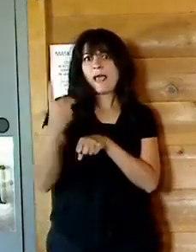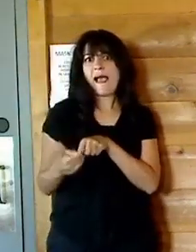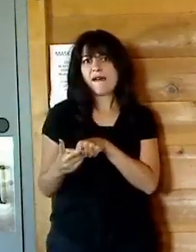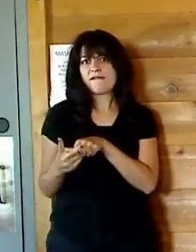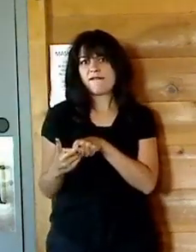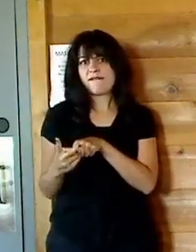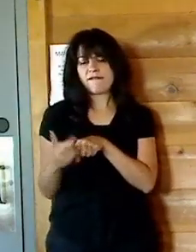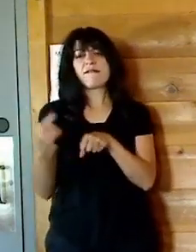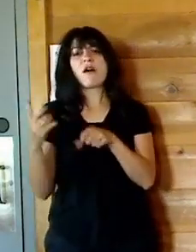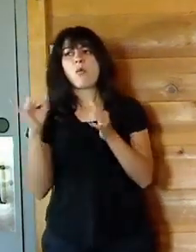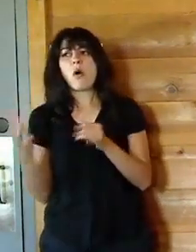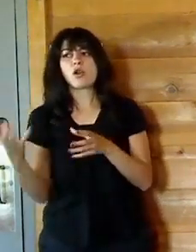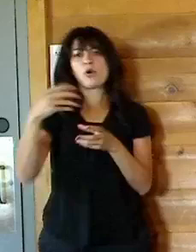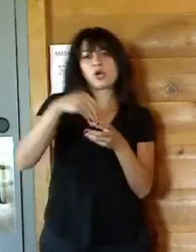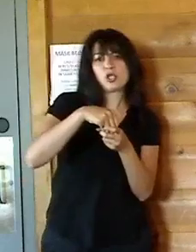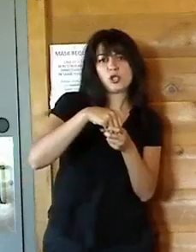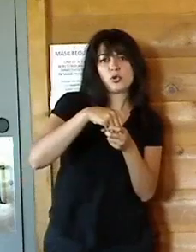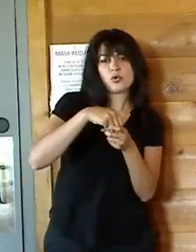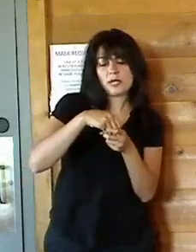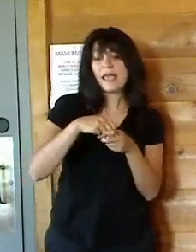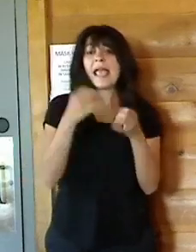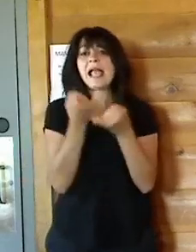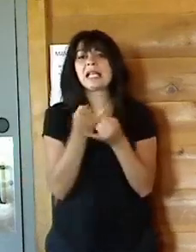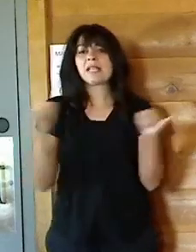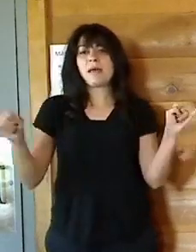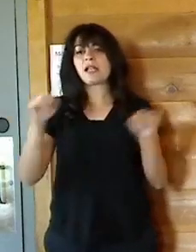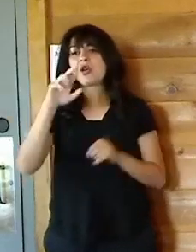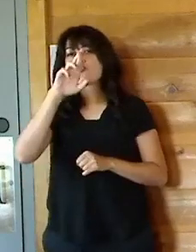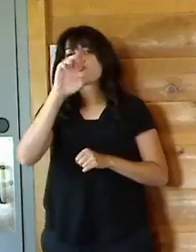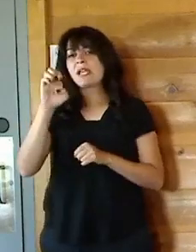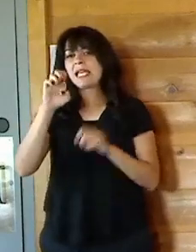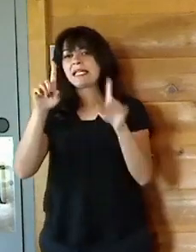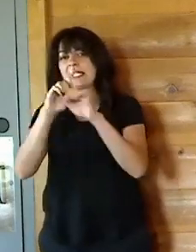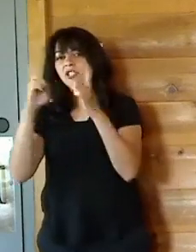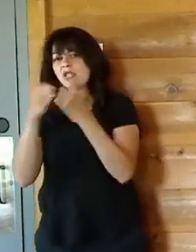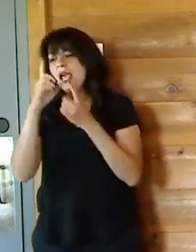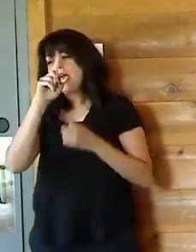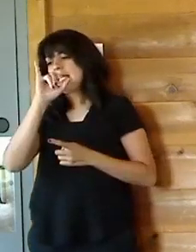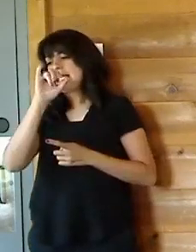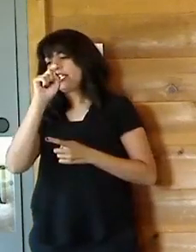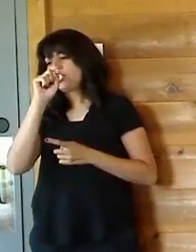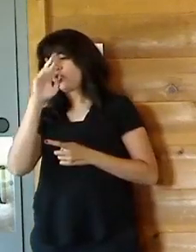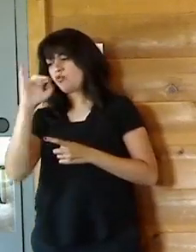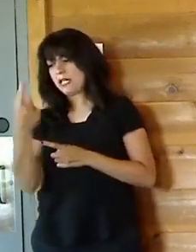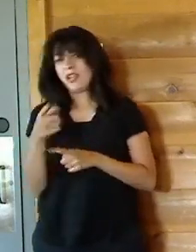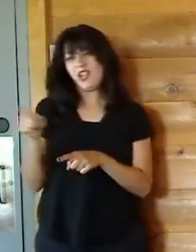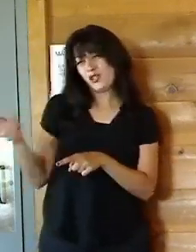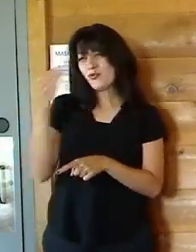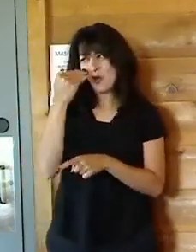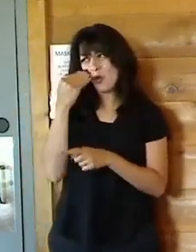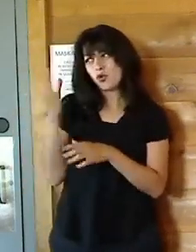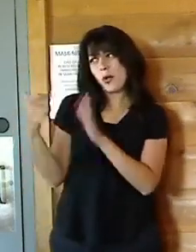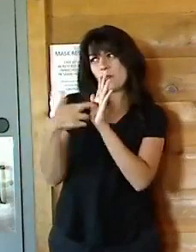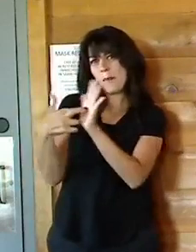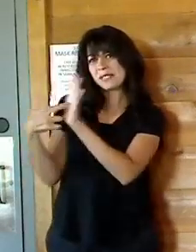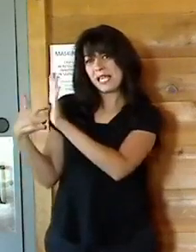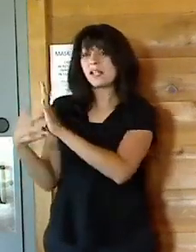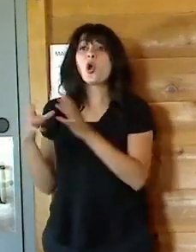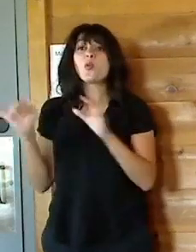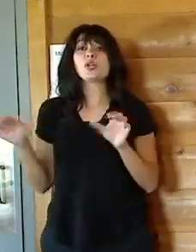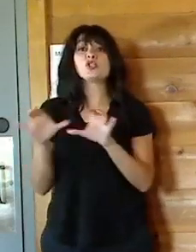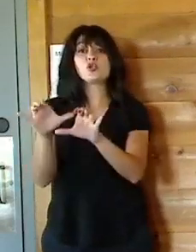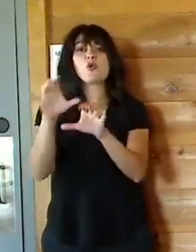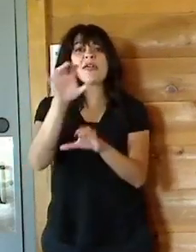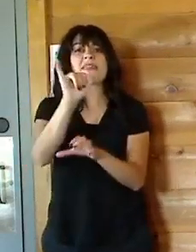include independent redistricting. And redistricting, as you know, you represent a county legislative district. Yes. Is done once every ten